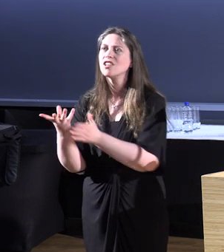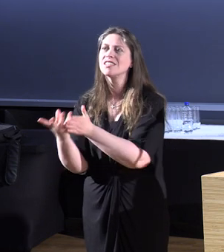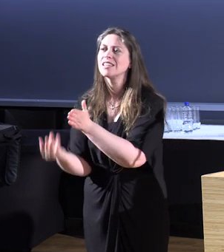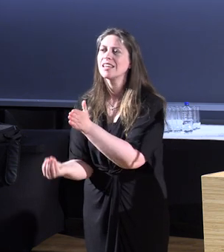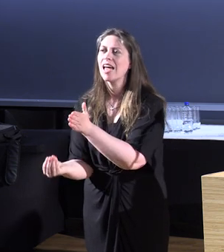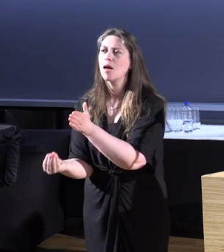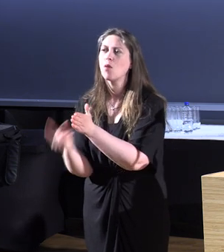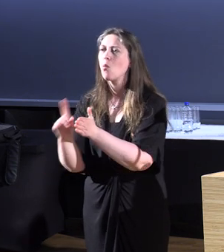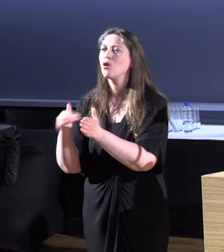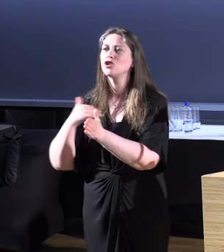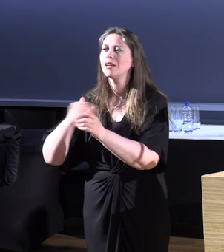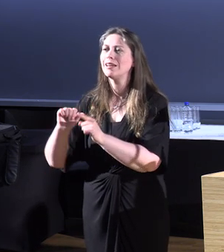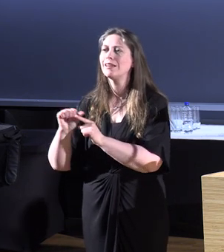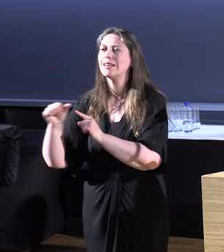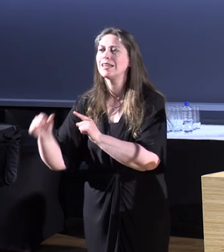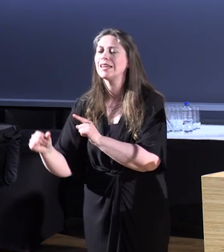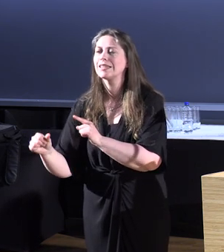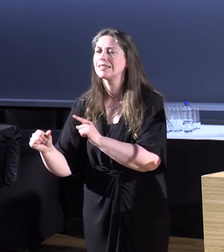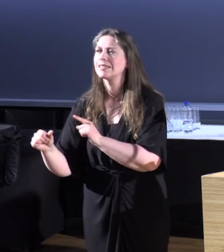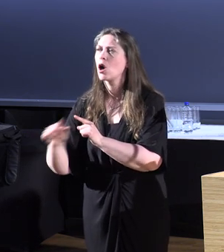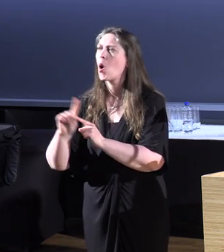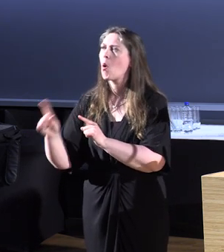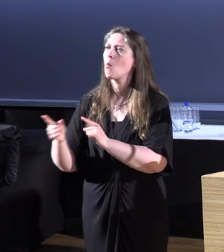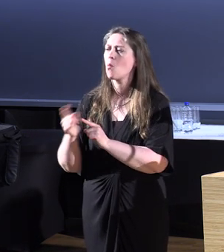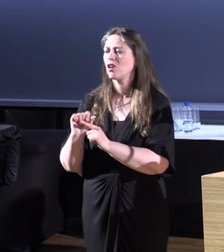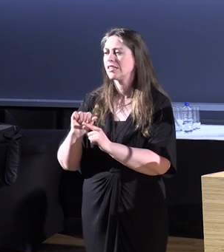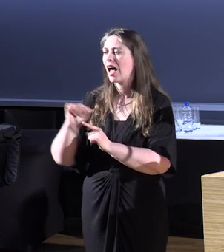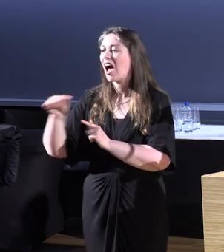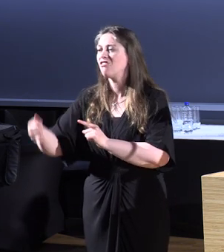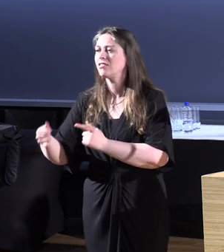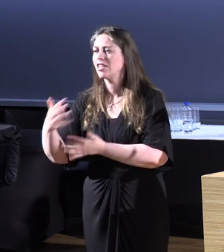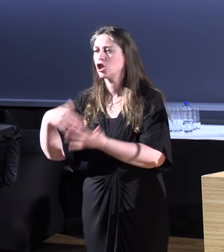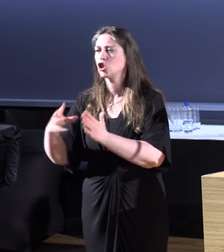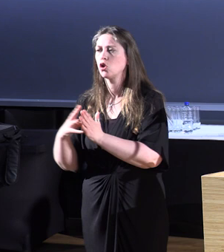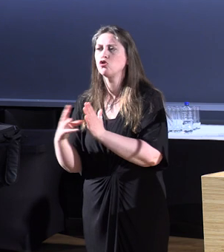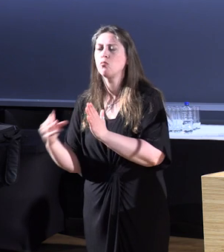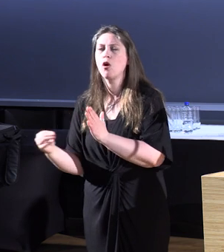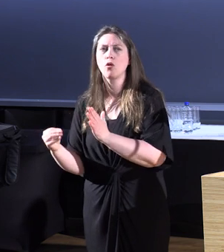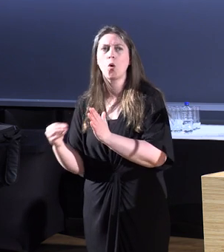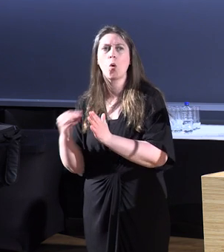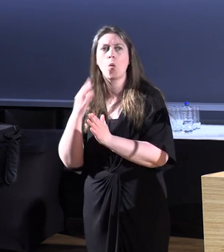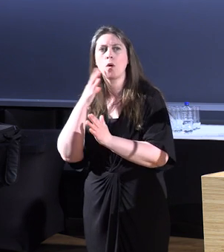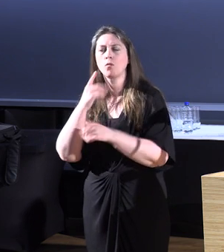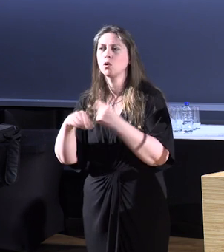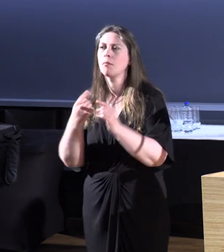What do we need? And what's beyond the social model in terms of policy?